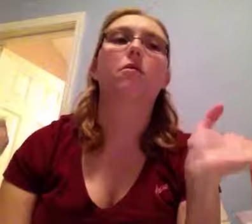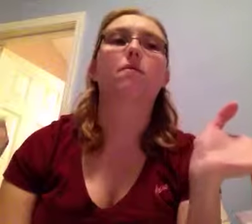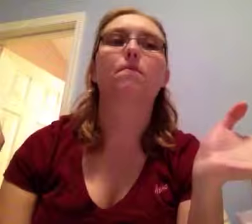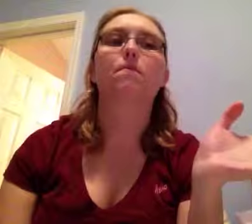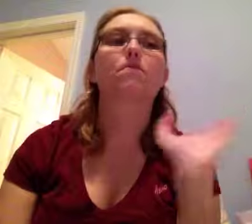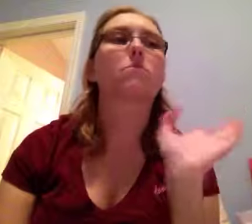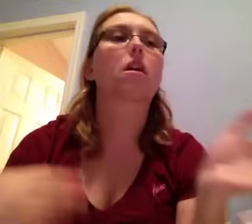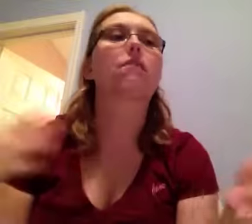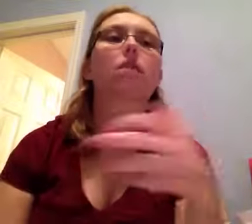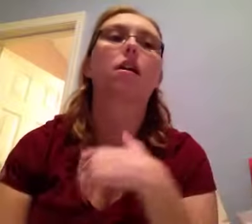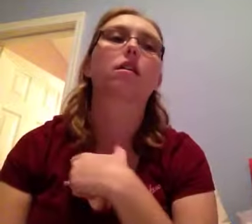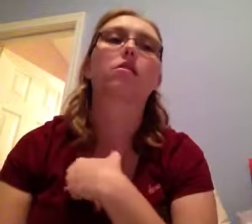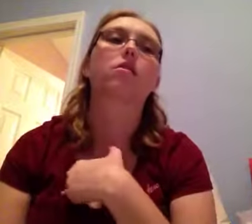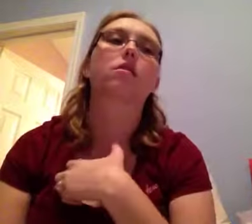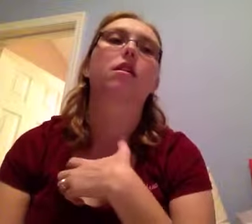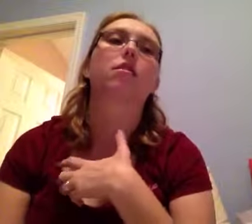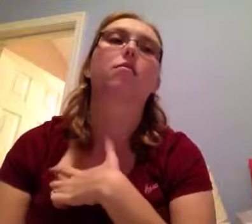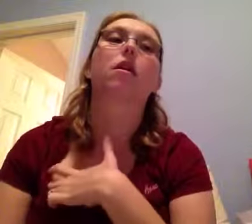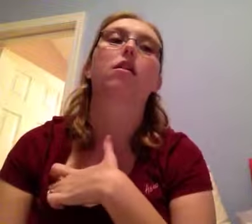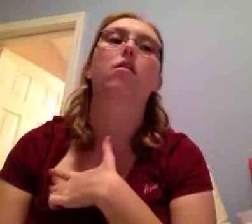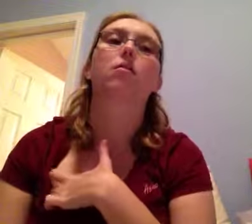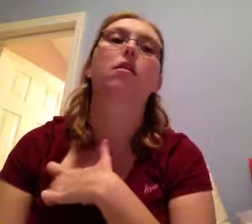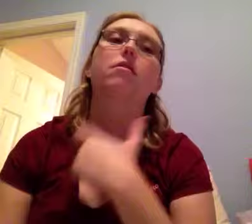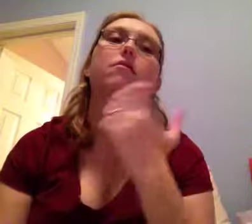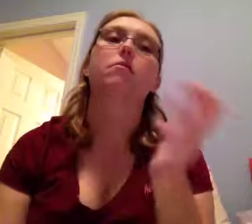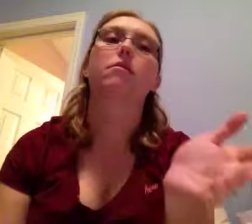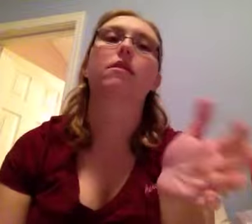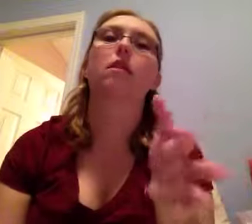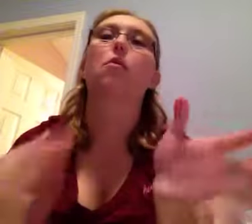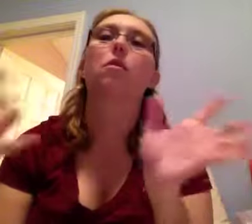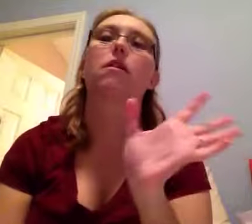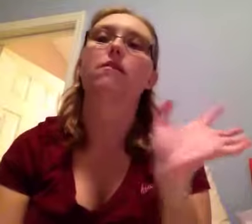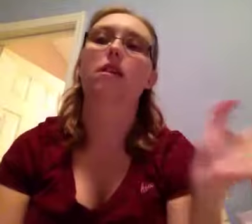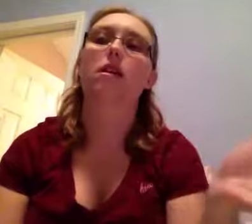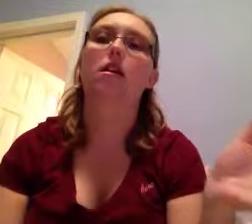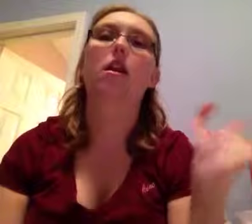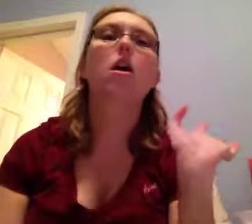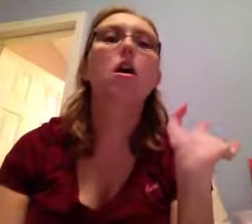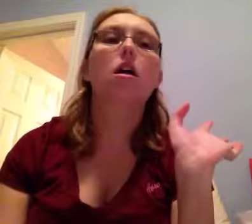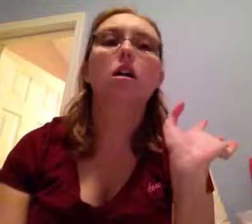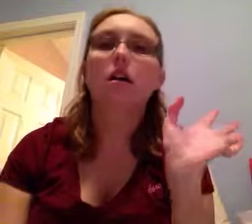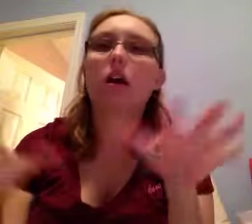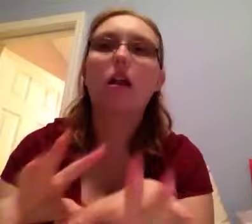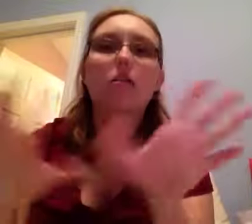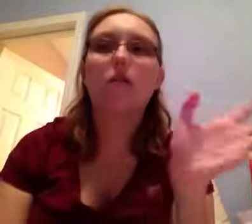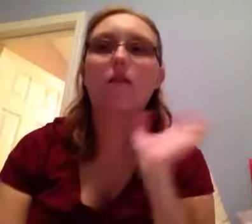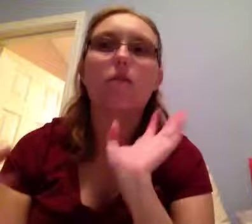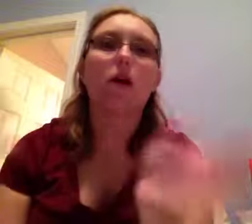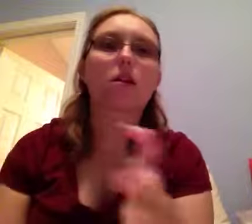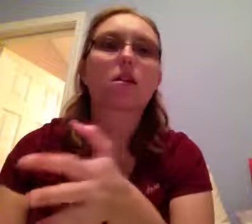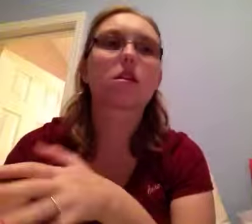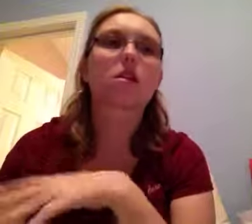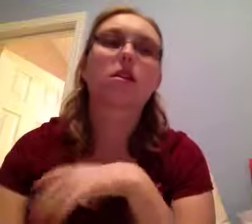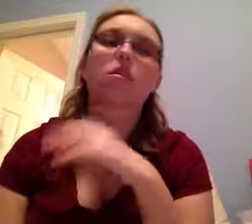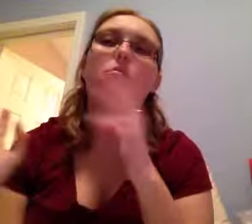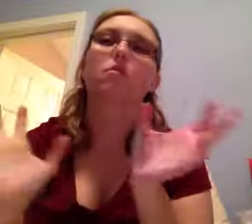if you like certain things where I talk about different movies and what I've seen. I kind of would have watched throughout